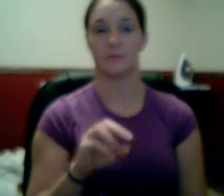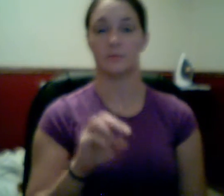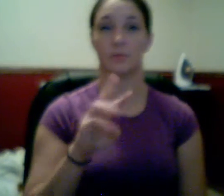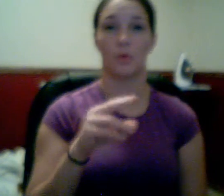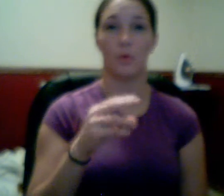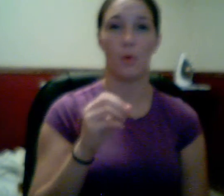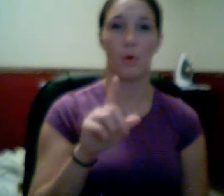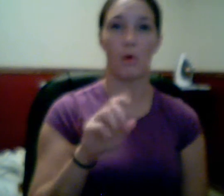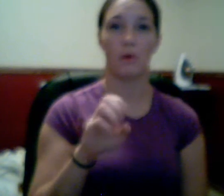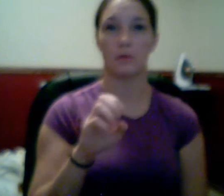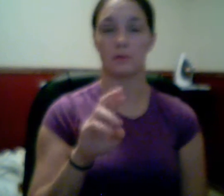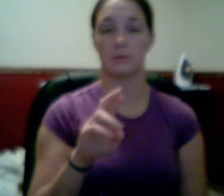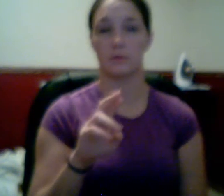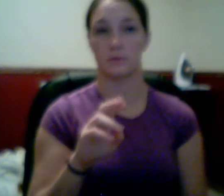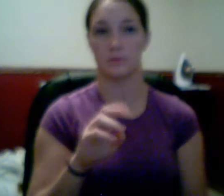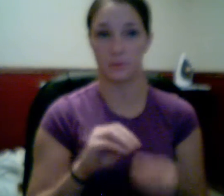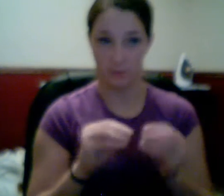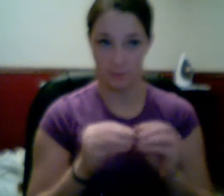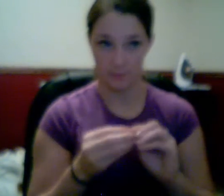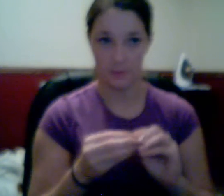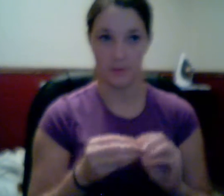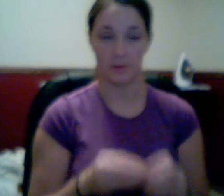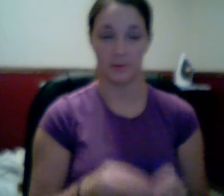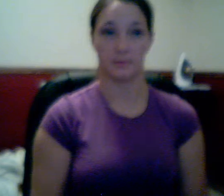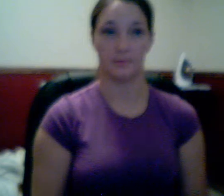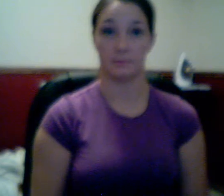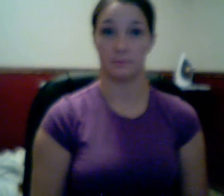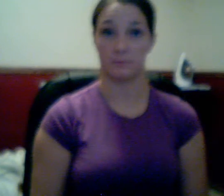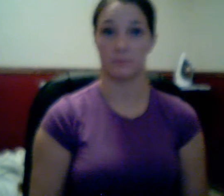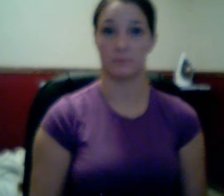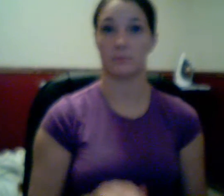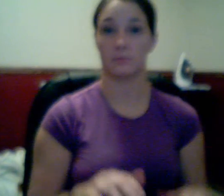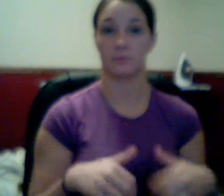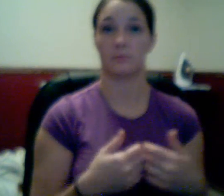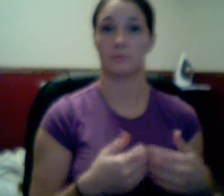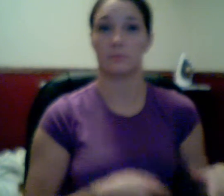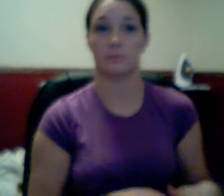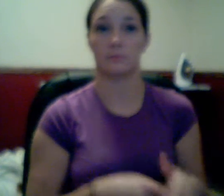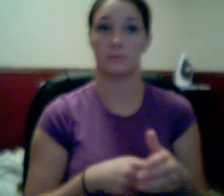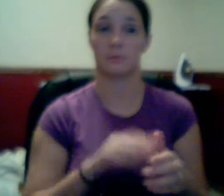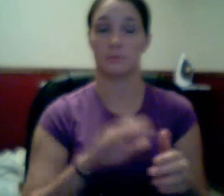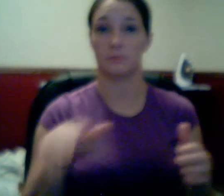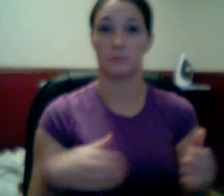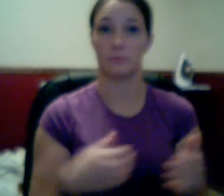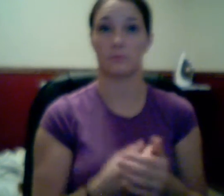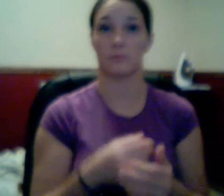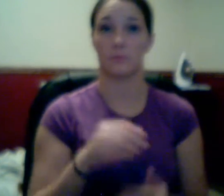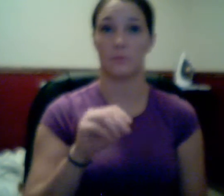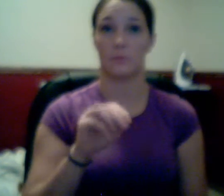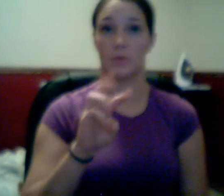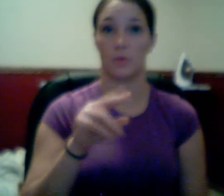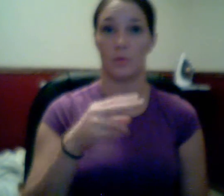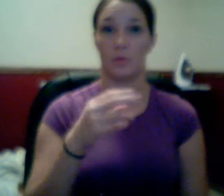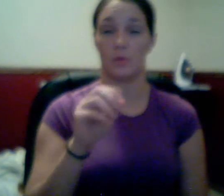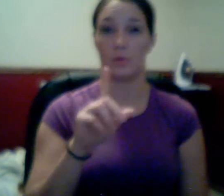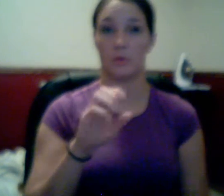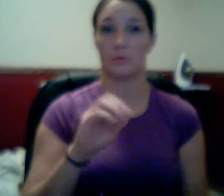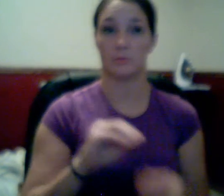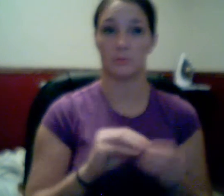represent all the real numbers? Well, that's easy. Just go ahead and fade in the entire